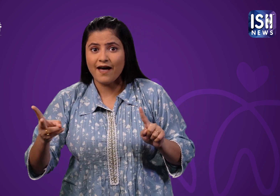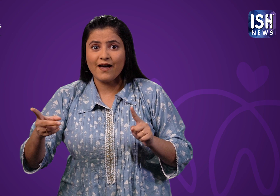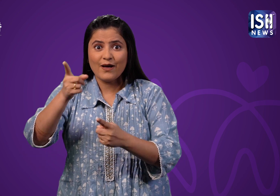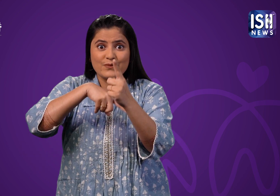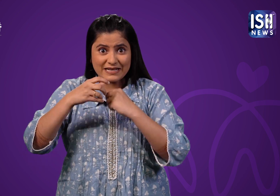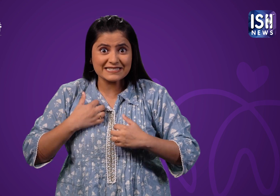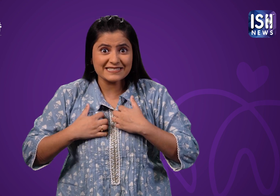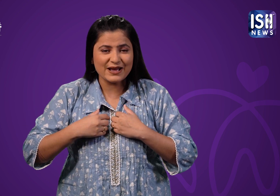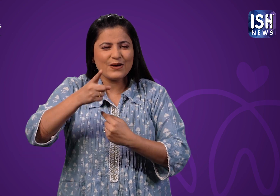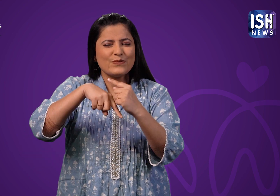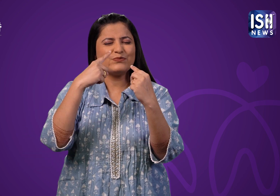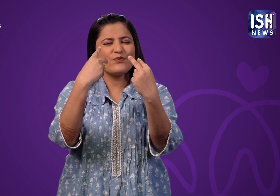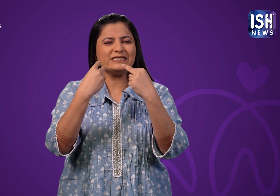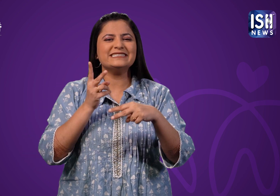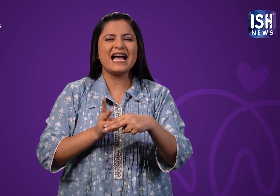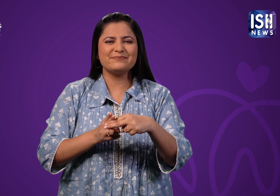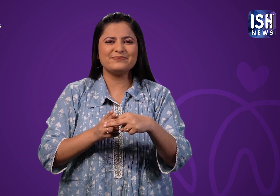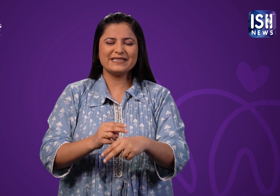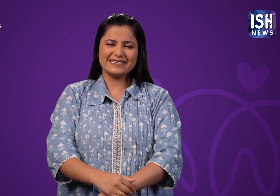So keep watching ISH News. I hope